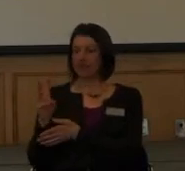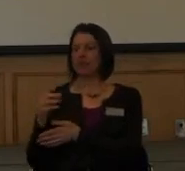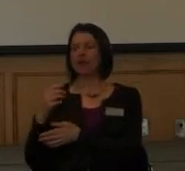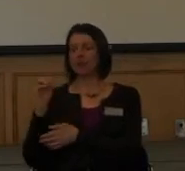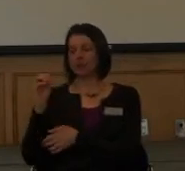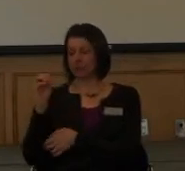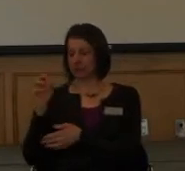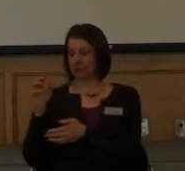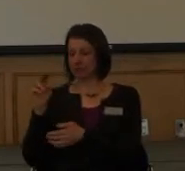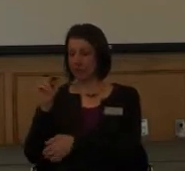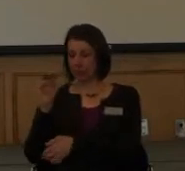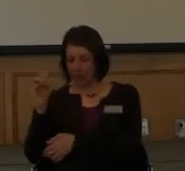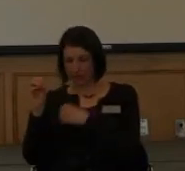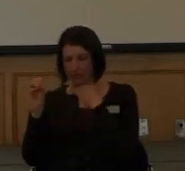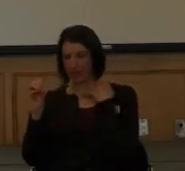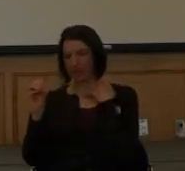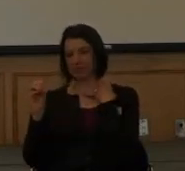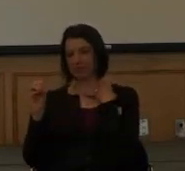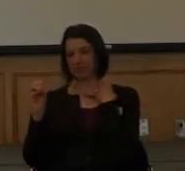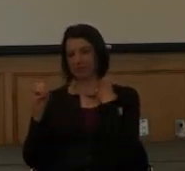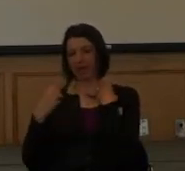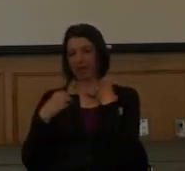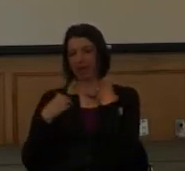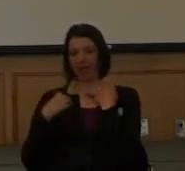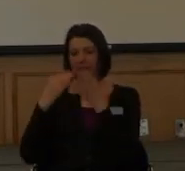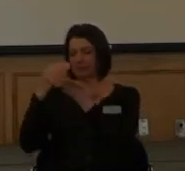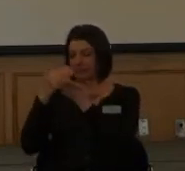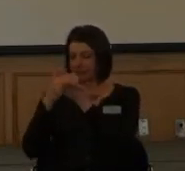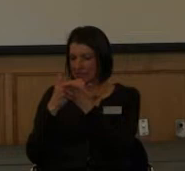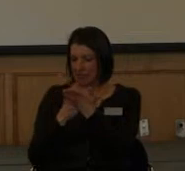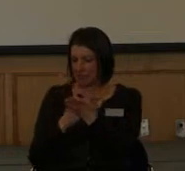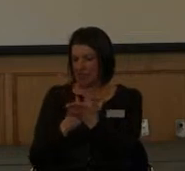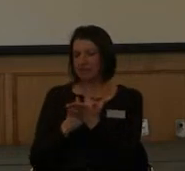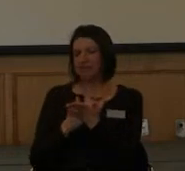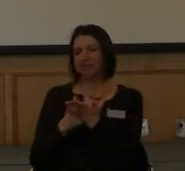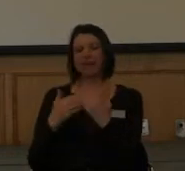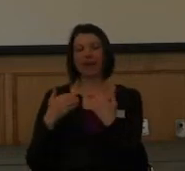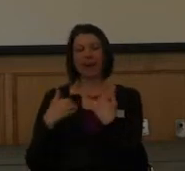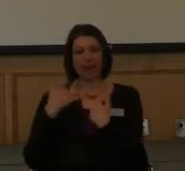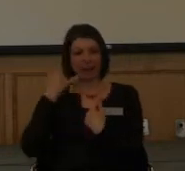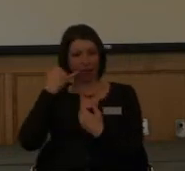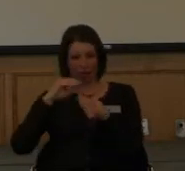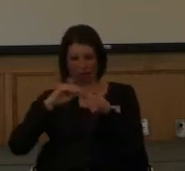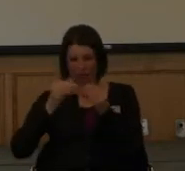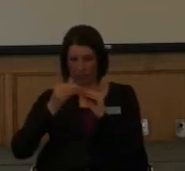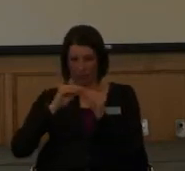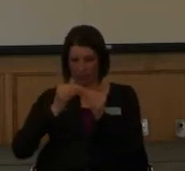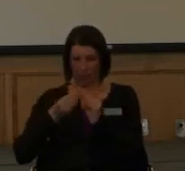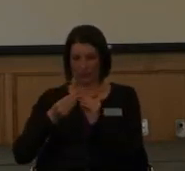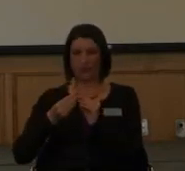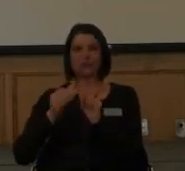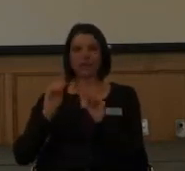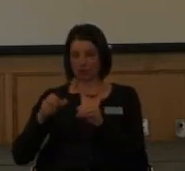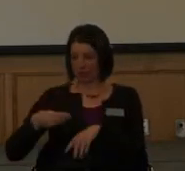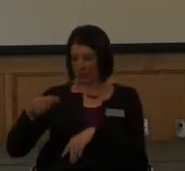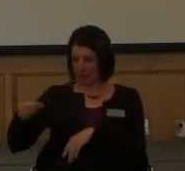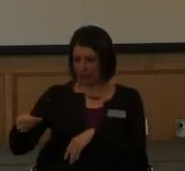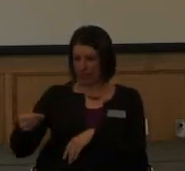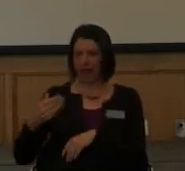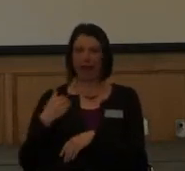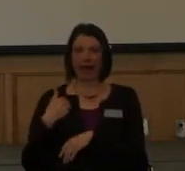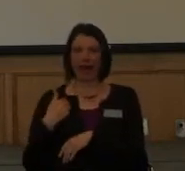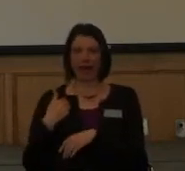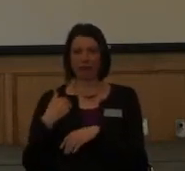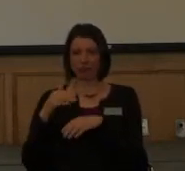would always go in and always knew exactly what I wanted. I had a list. I even had call numbers and had them, like, arranged by floor.